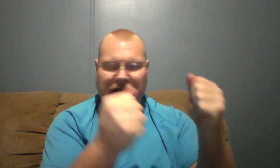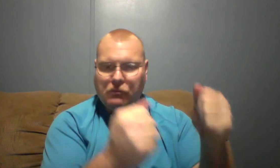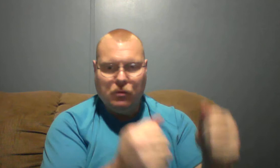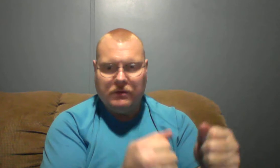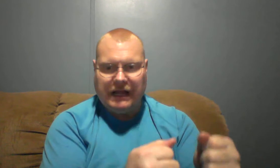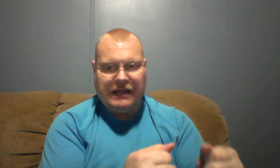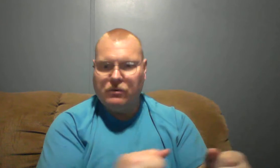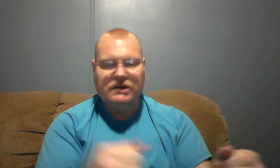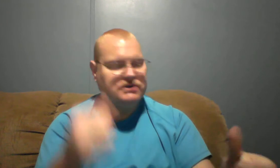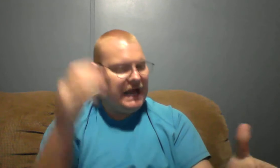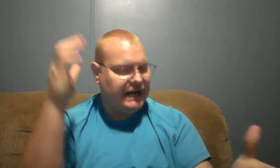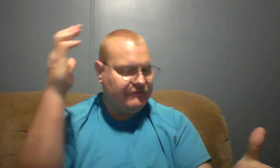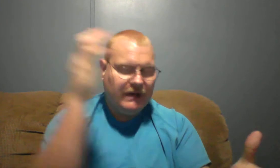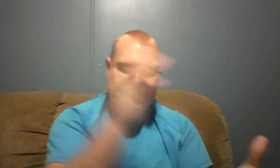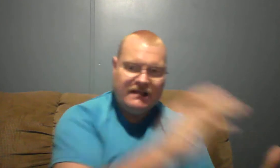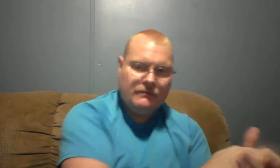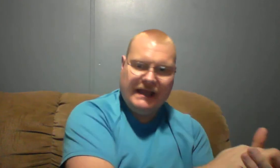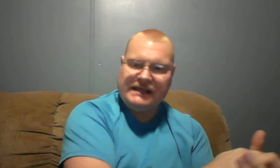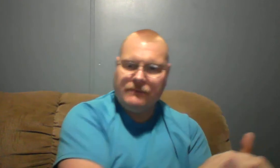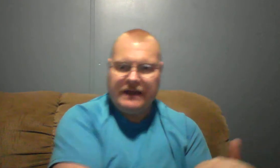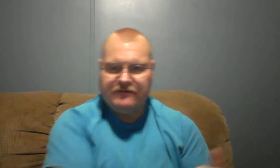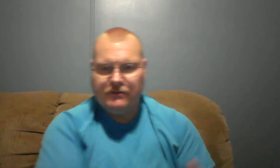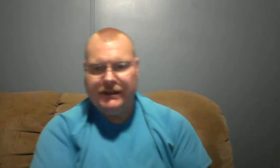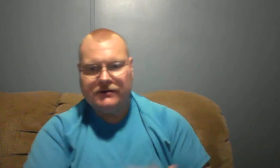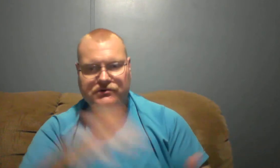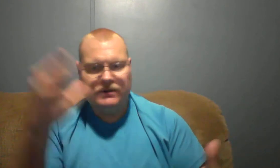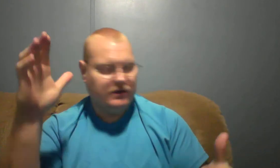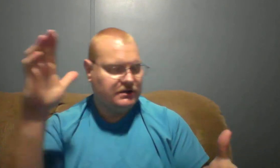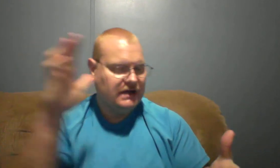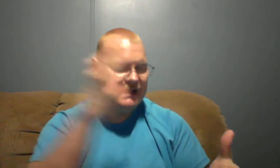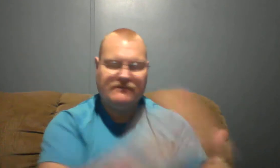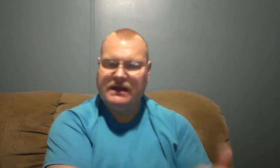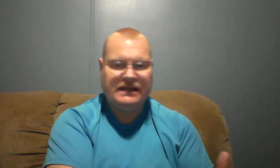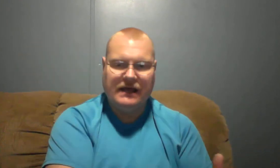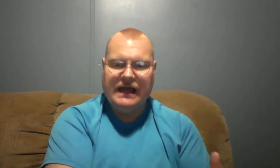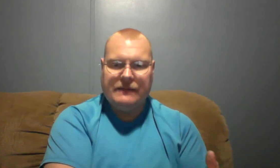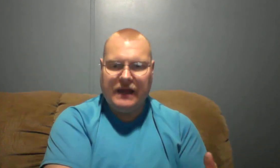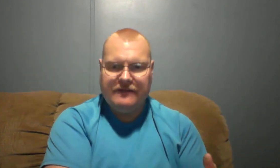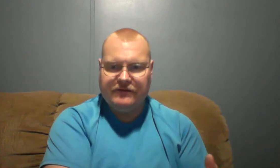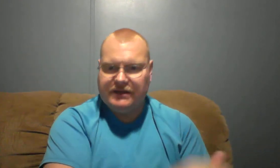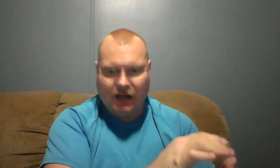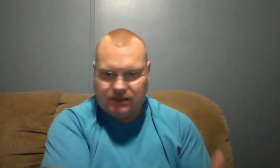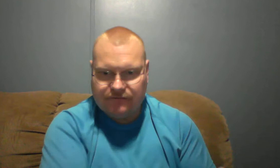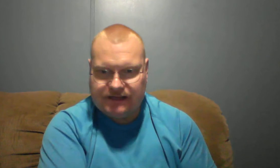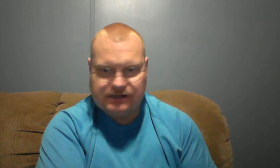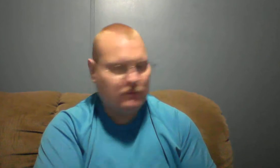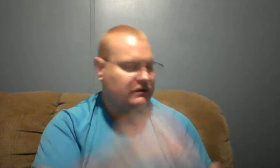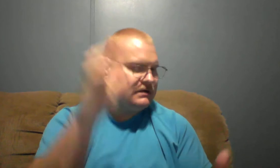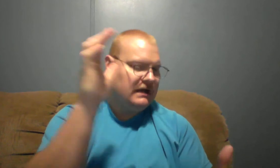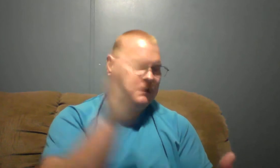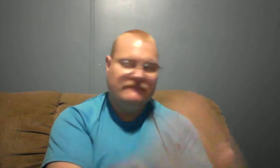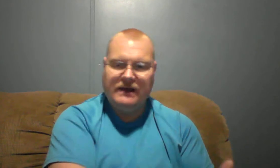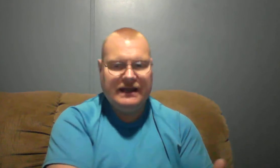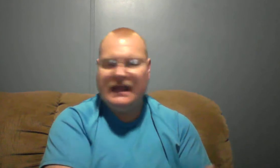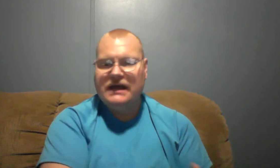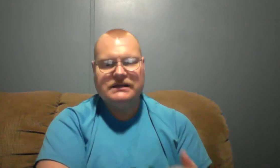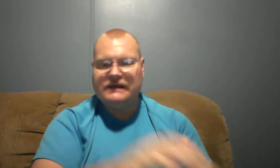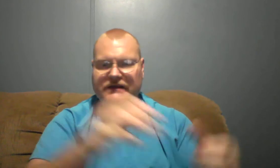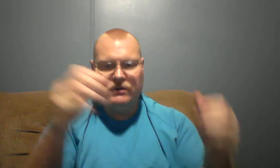when there's not enough money in the bank to pay for the bills. When there's not enough money to pay for the doctor visit. When there's not enough money to, when your